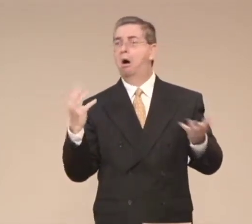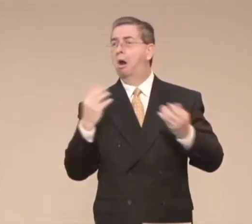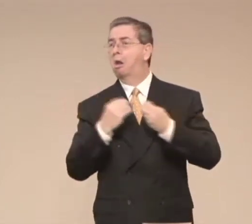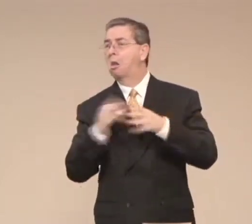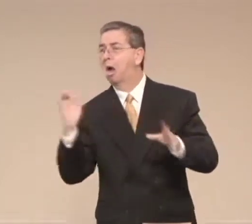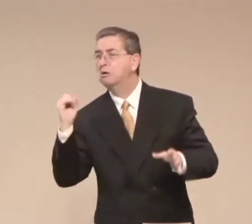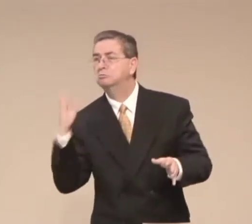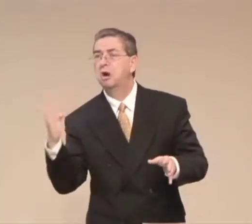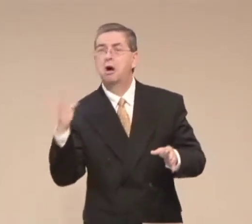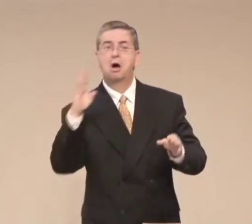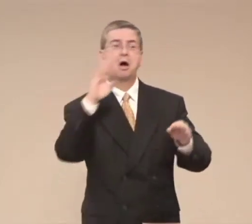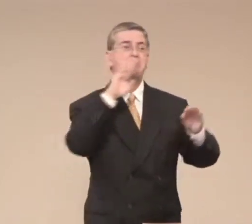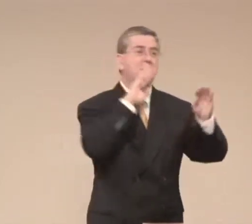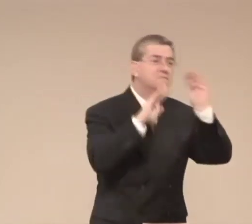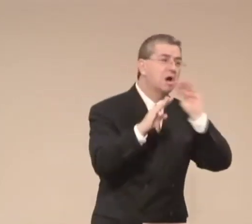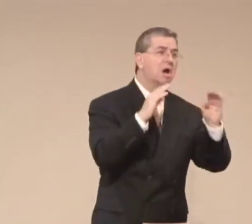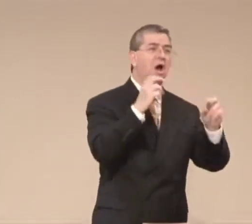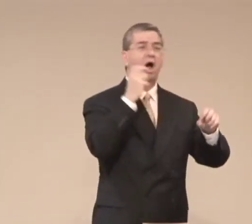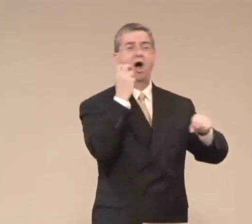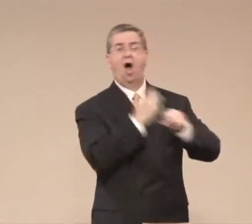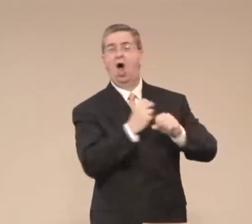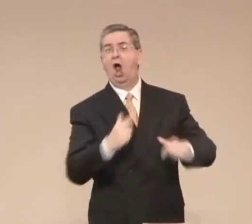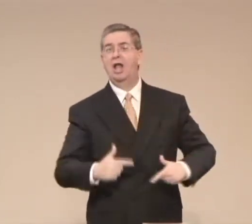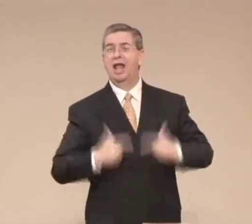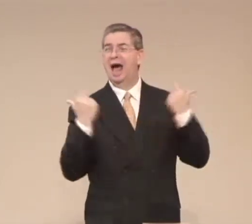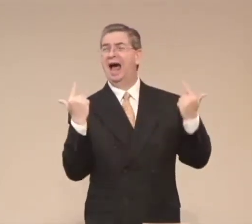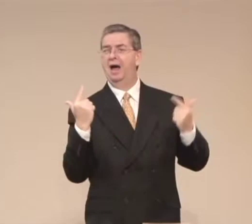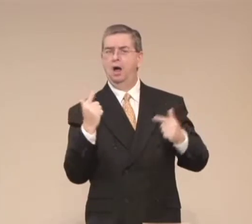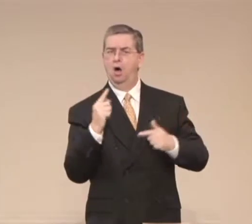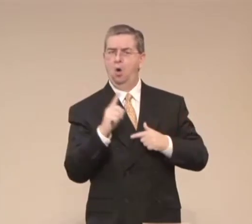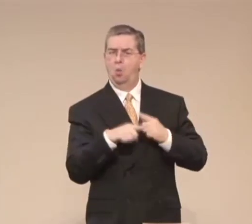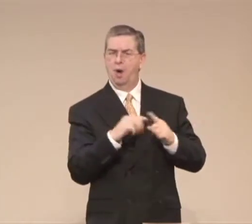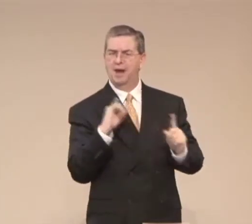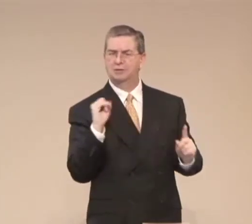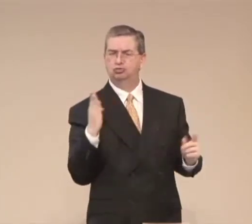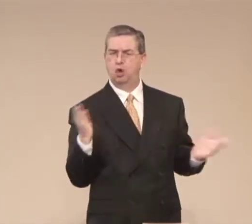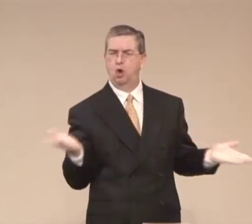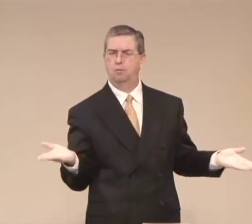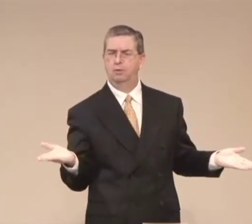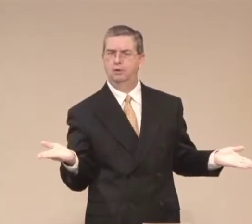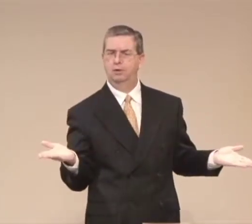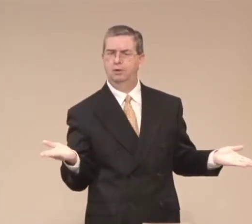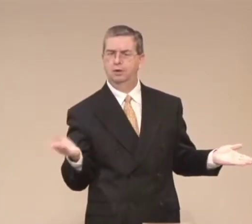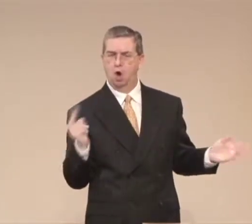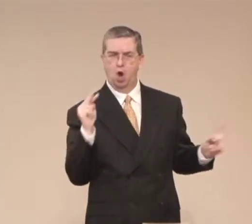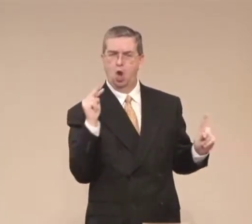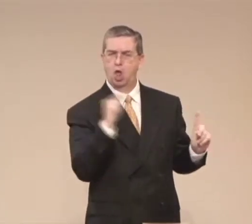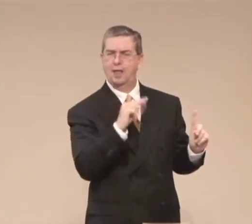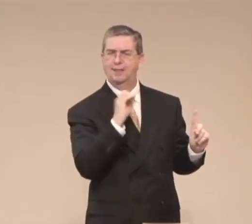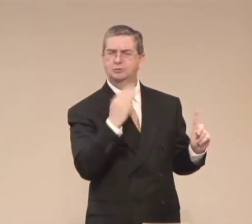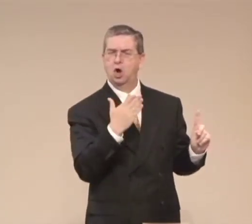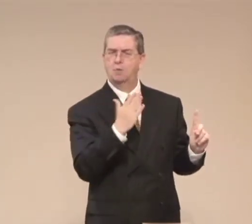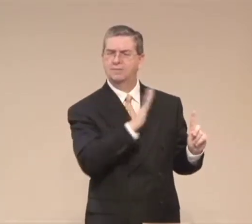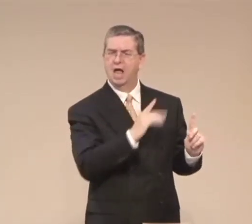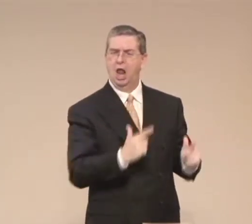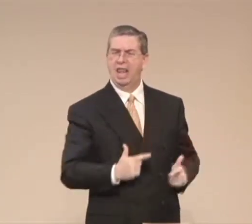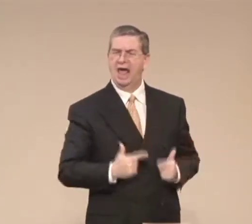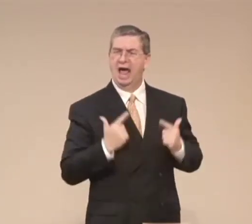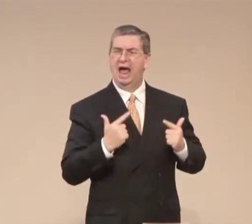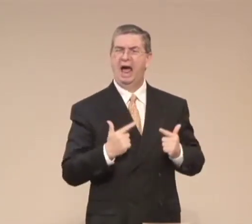That shows we have no excuse when we get into frustrations because our life is hard or wounds our jobs or whatever. We